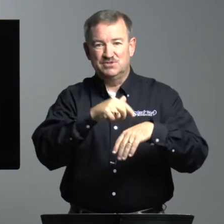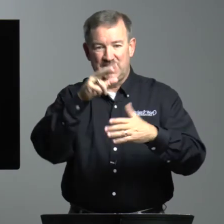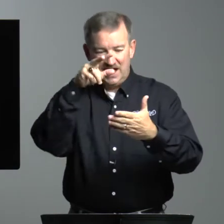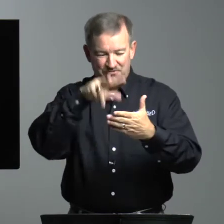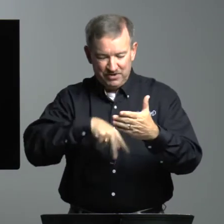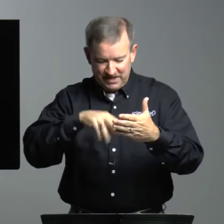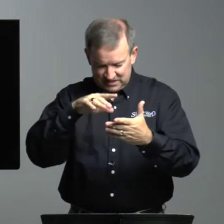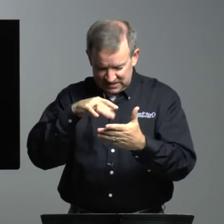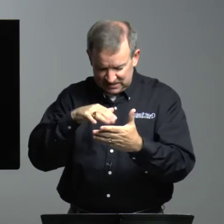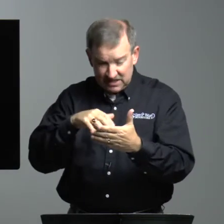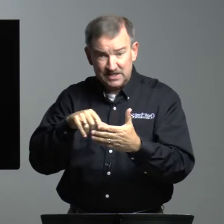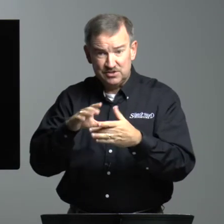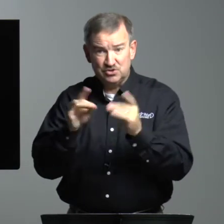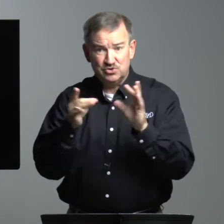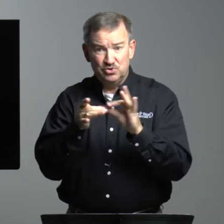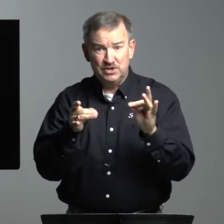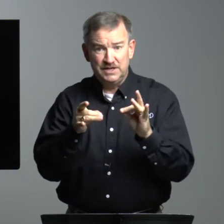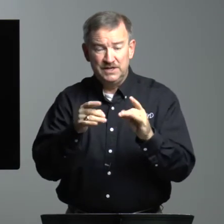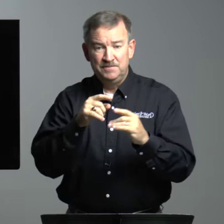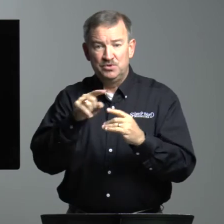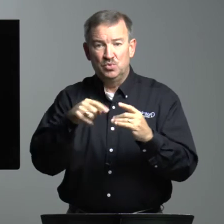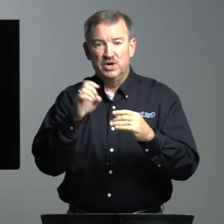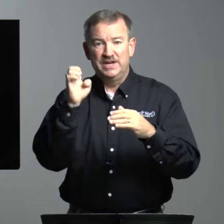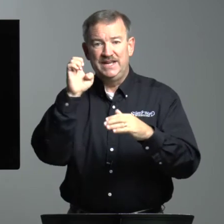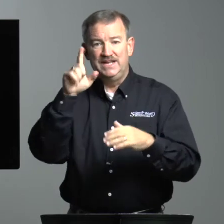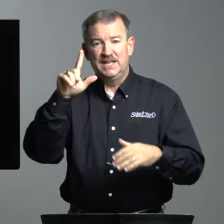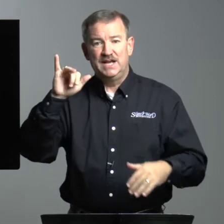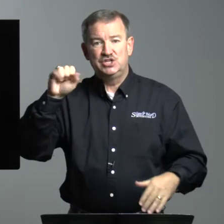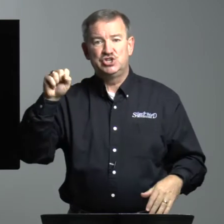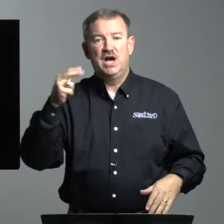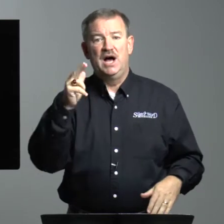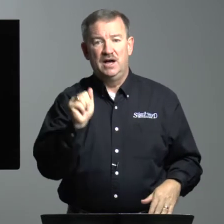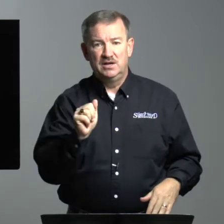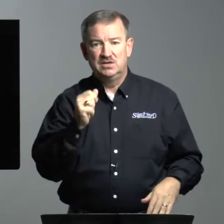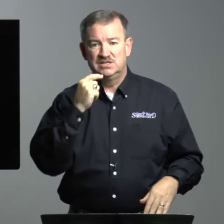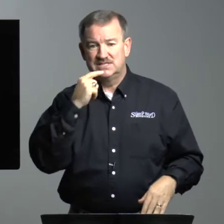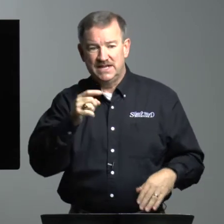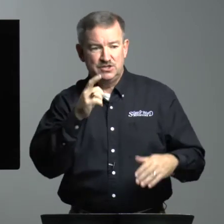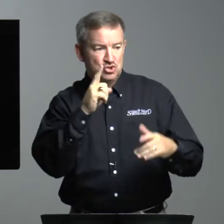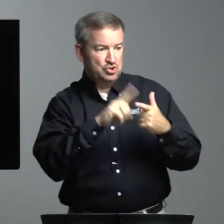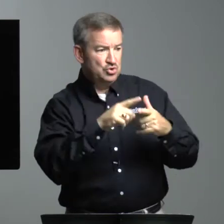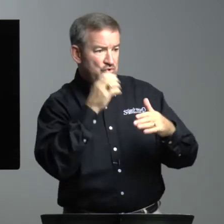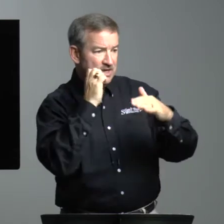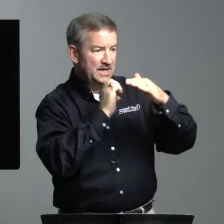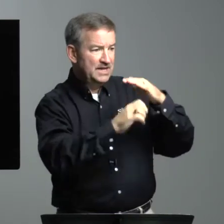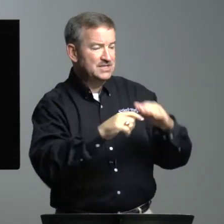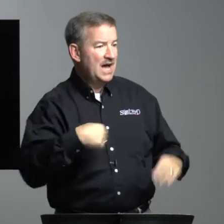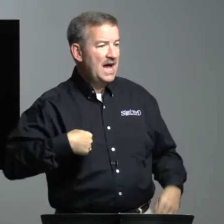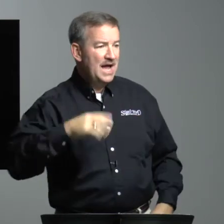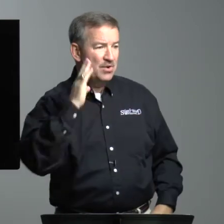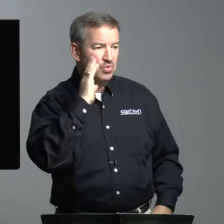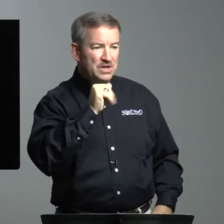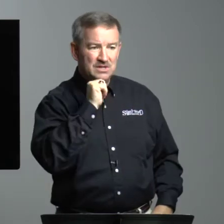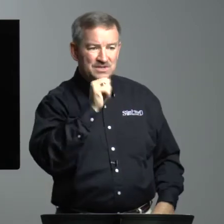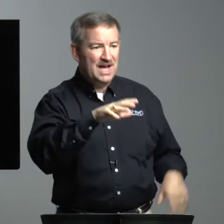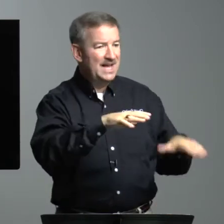that I have read as I studied the story where Elisha said to Elijah, I will not